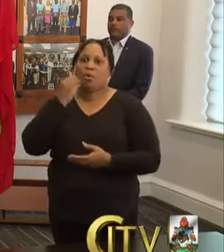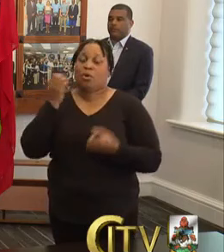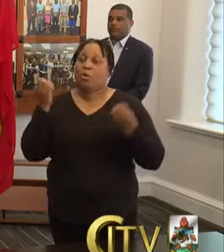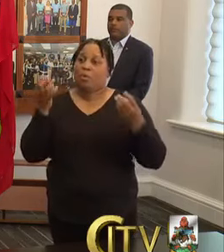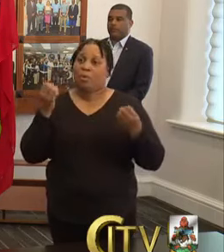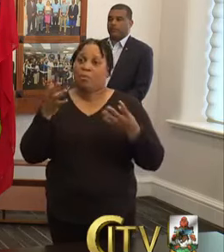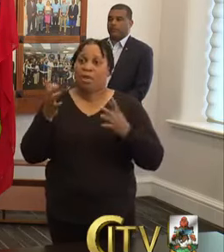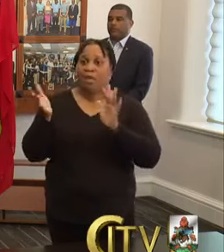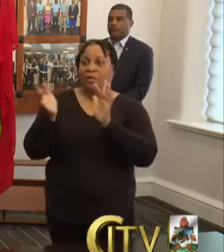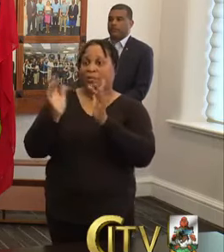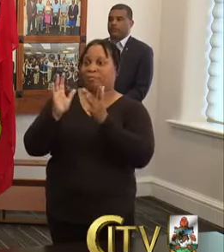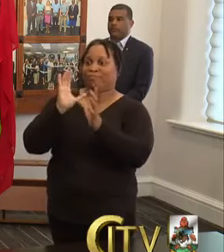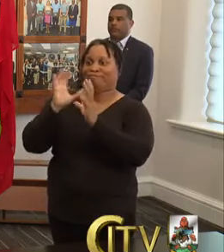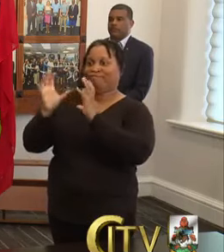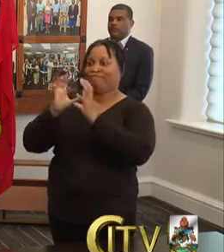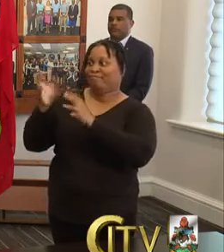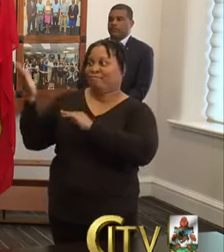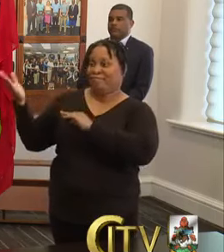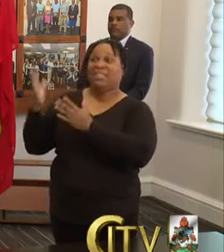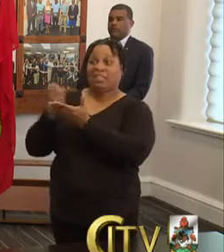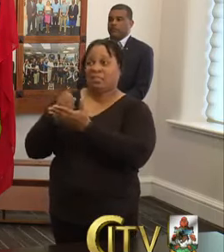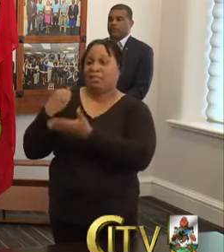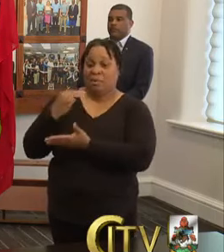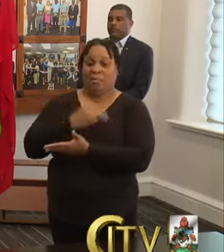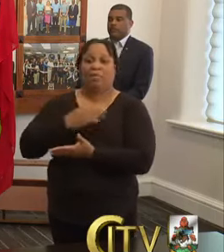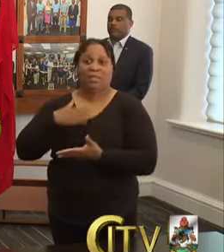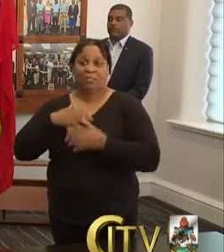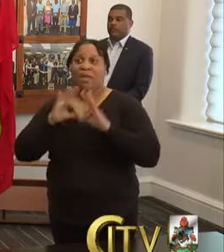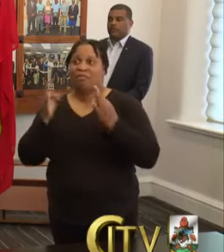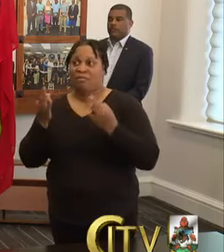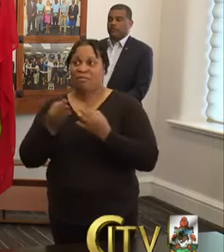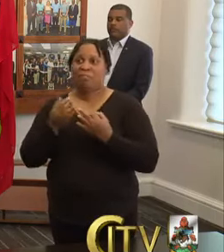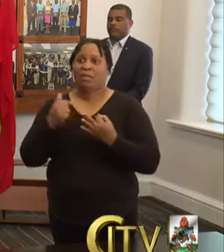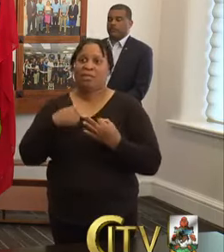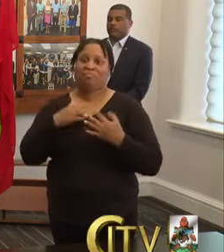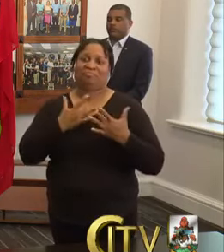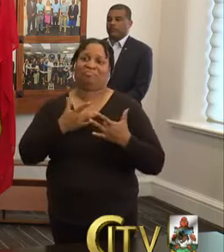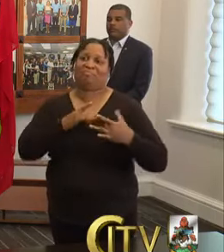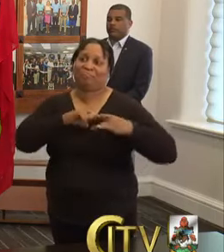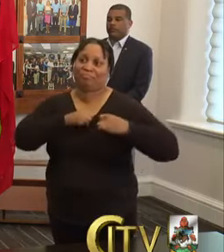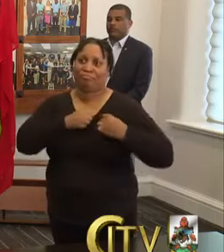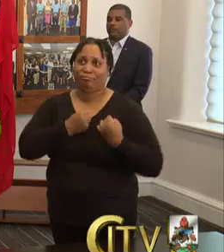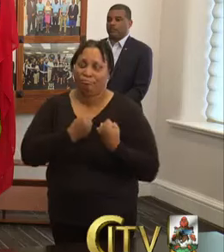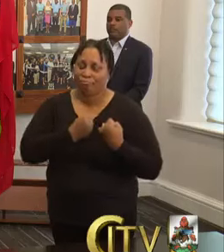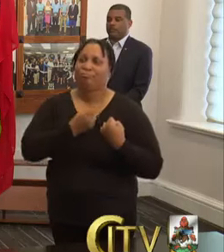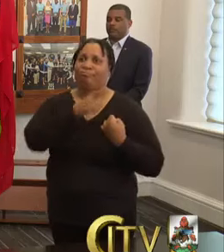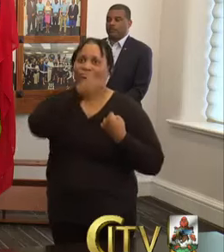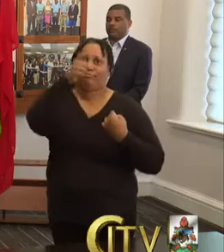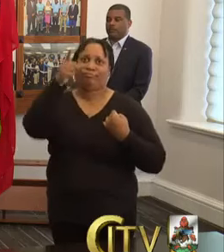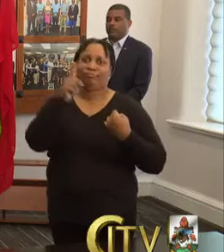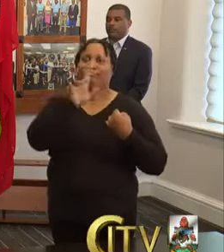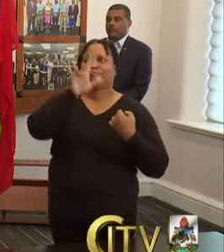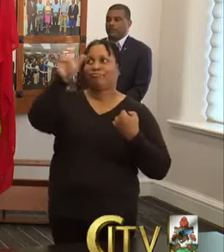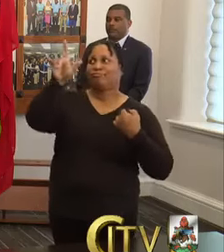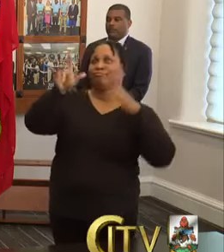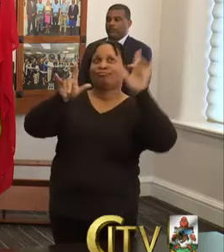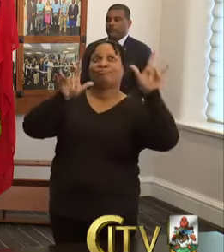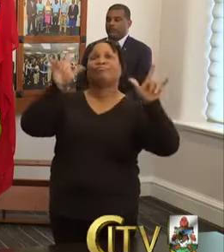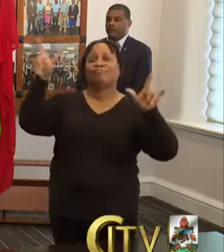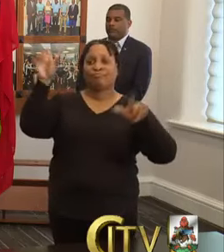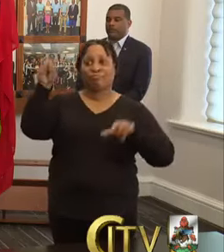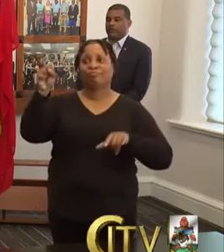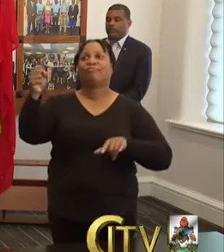on social media. Some persons are members of my family, and my heart goes out to those ones who are overseas. We will bring you home.